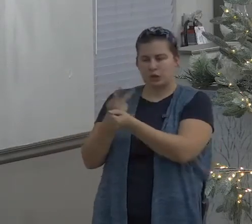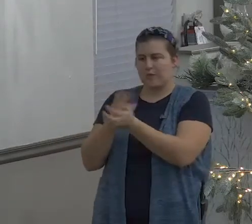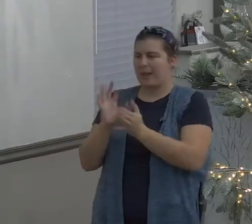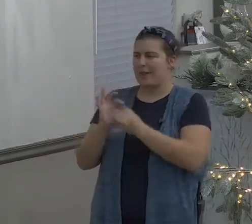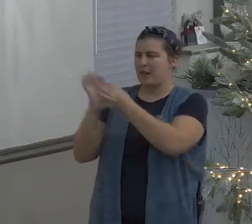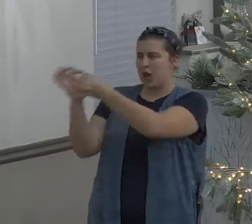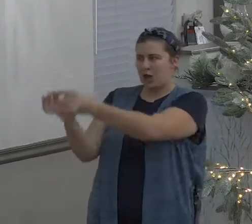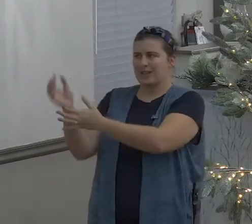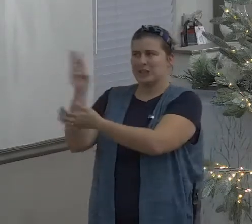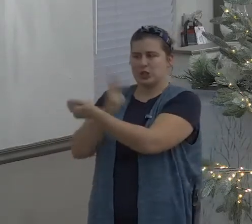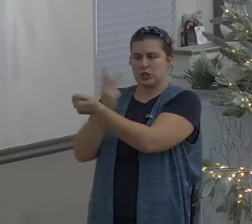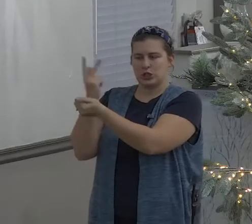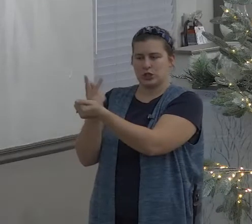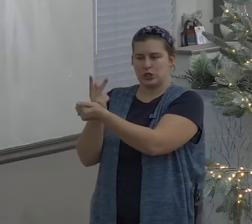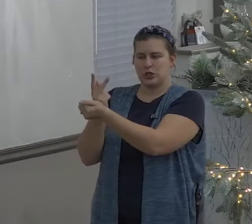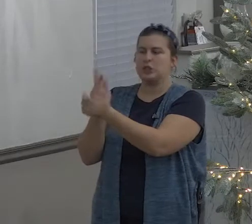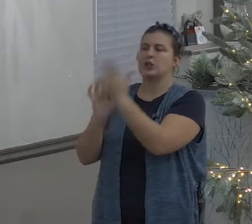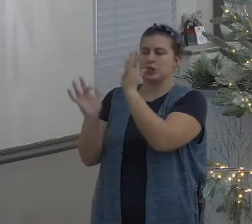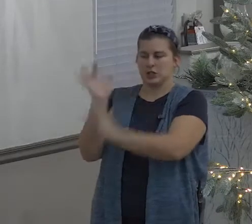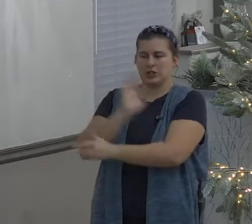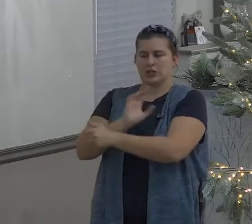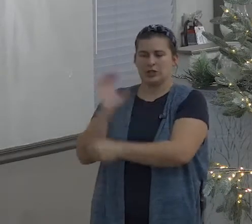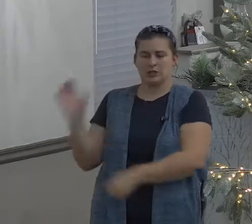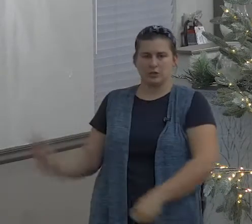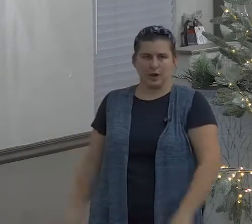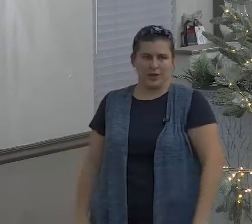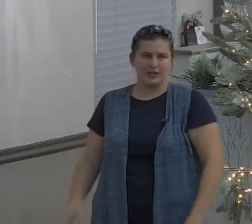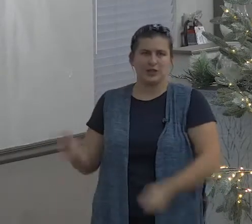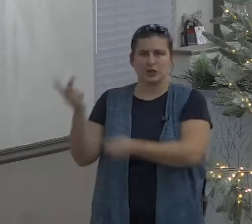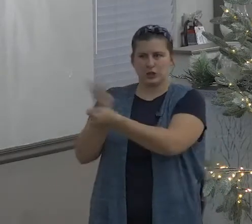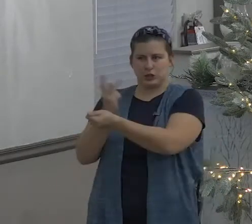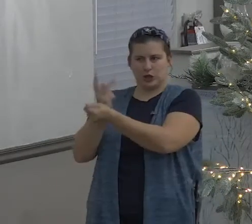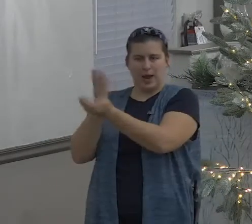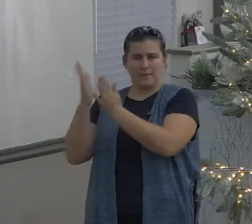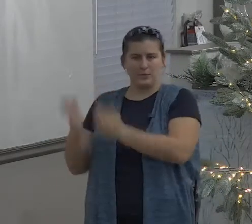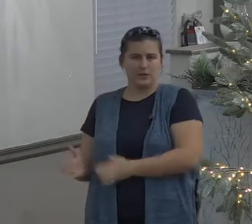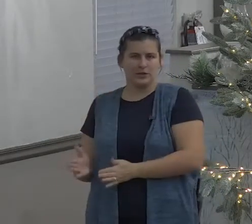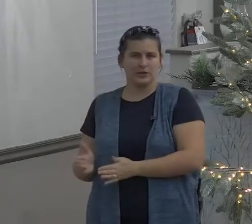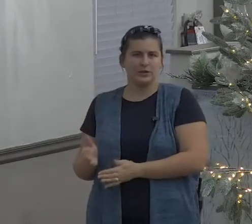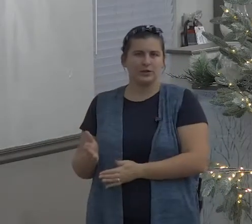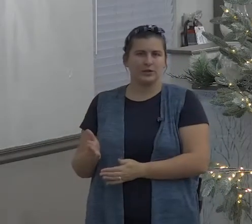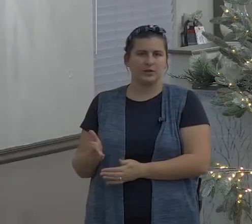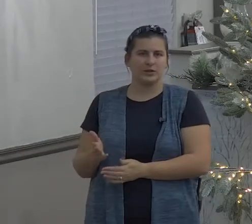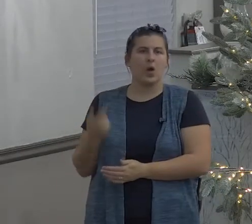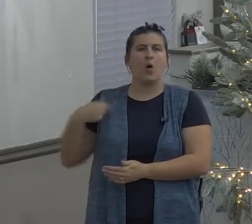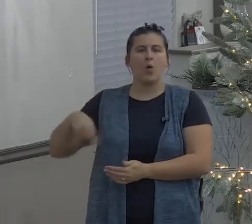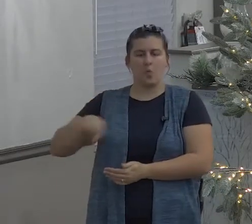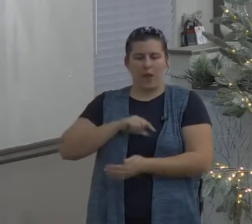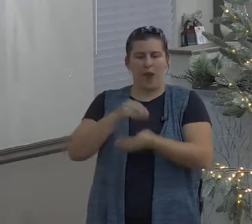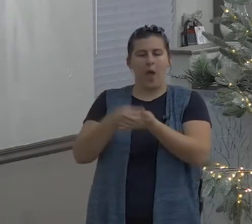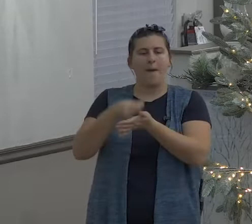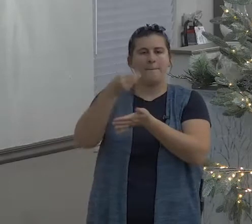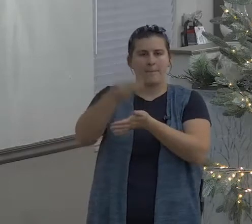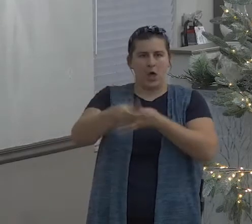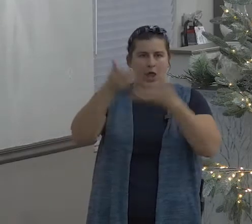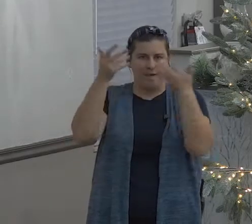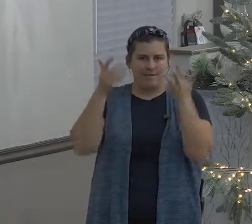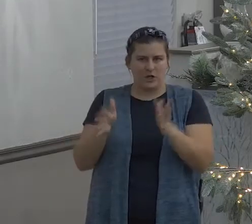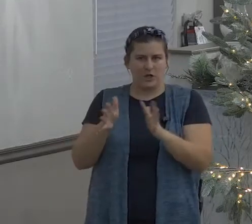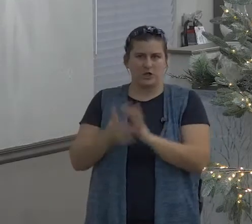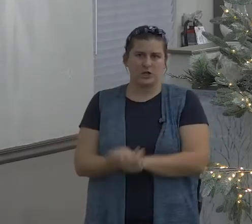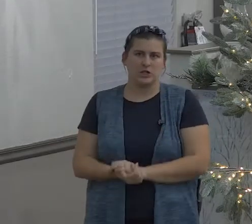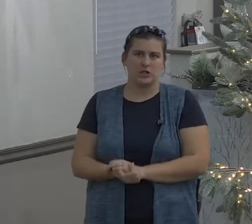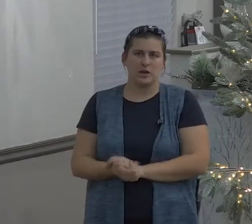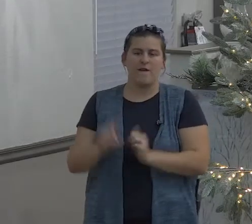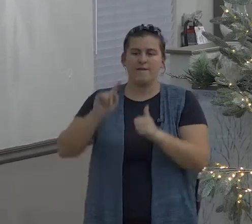his sheep only the saved only the born again child of God is one of the sheep fold